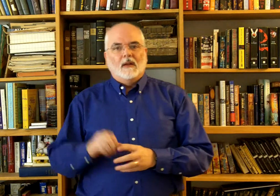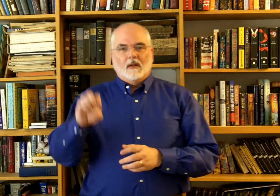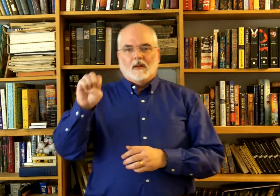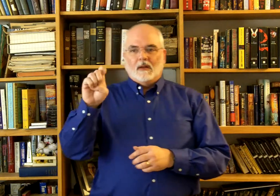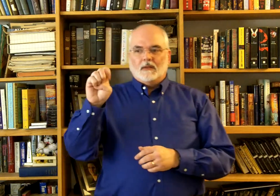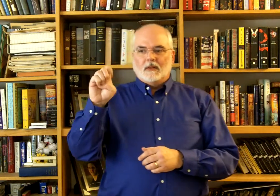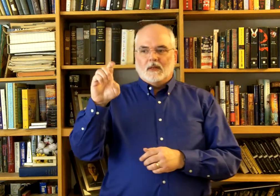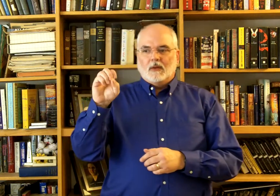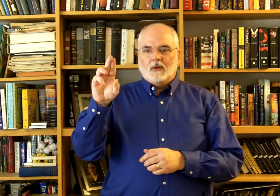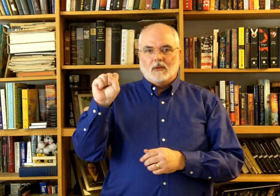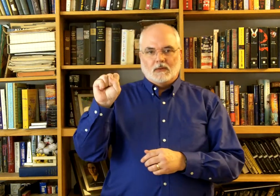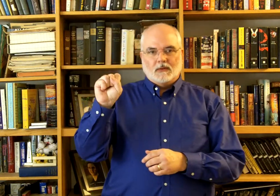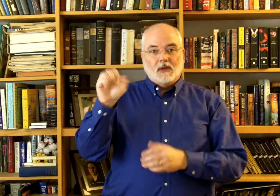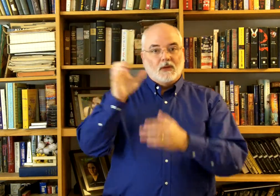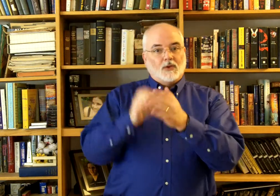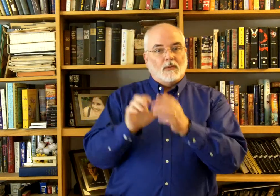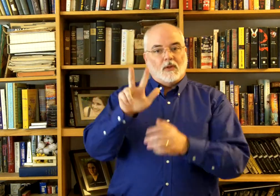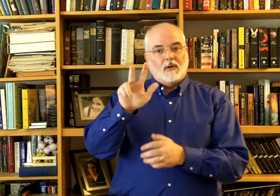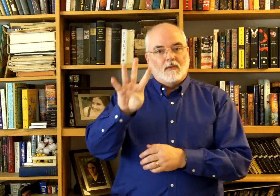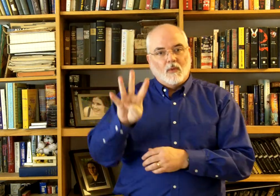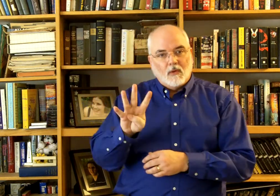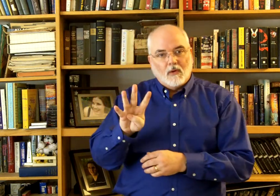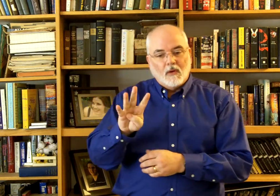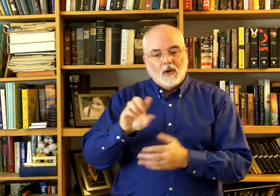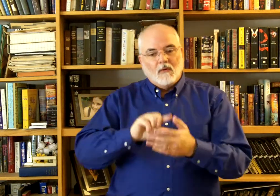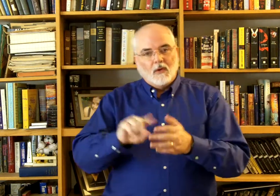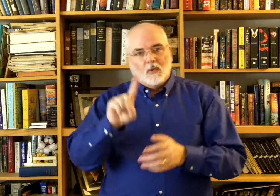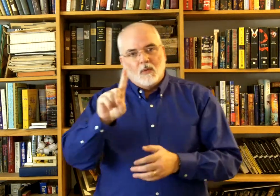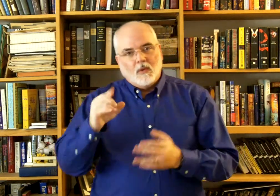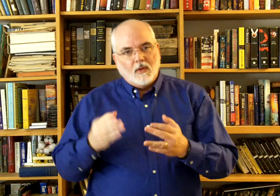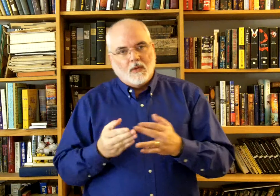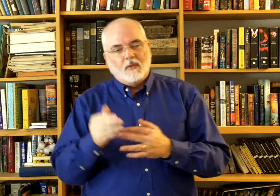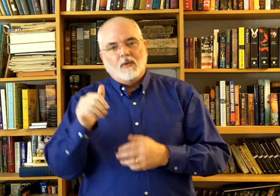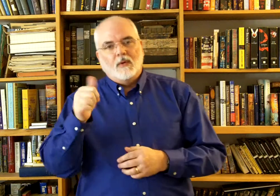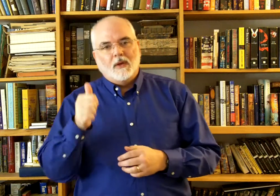Exodus, chapter 34, verses 1-10.